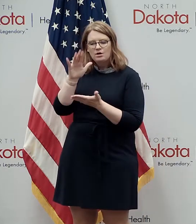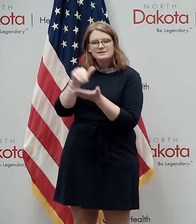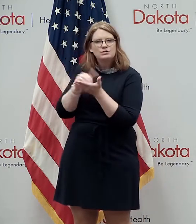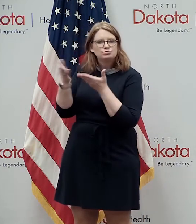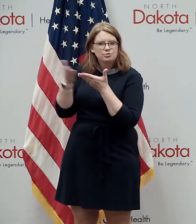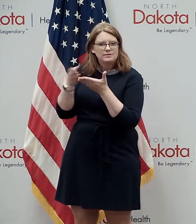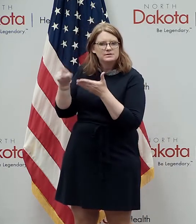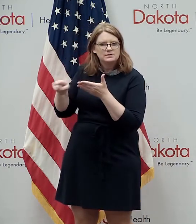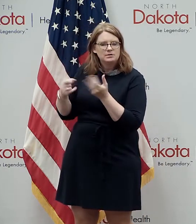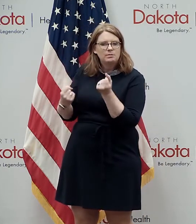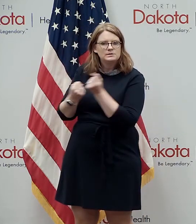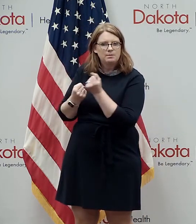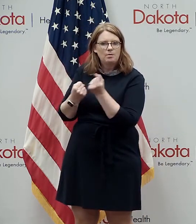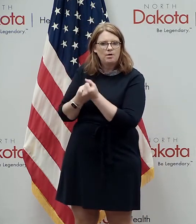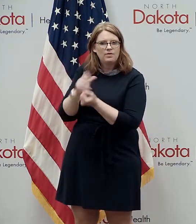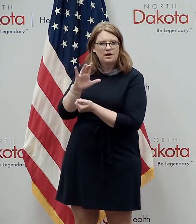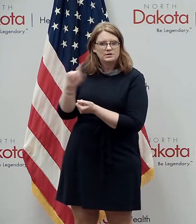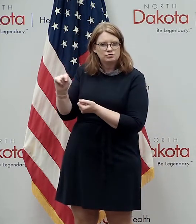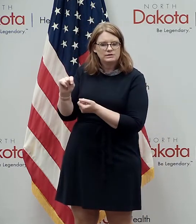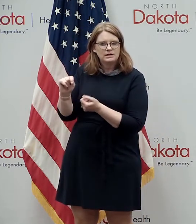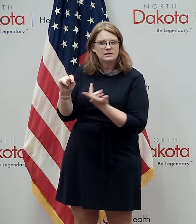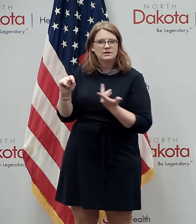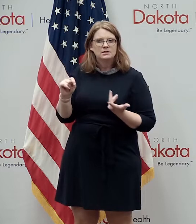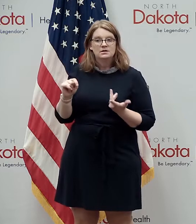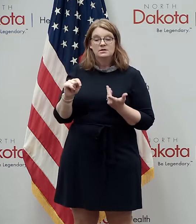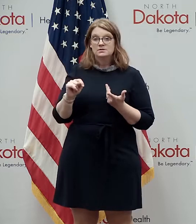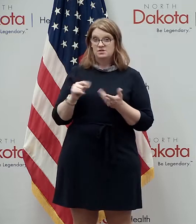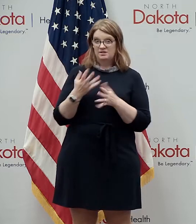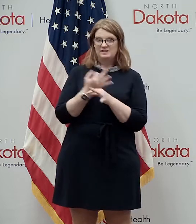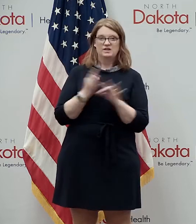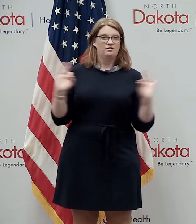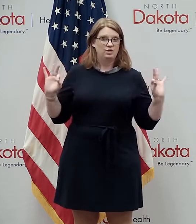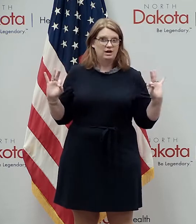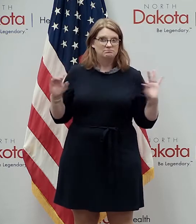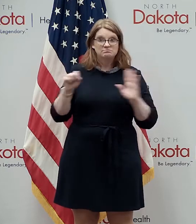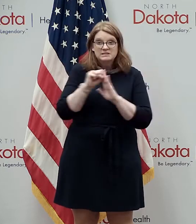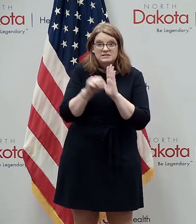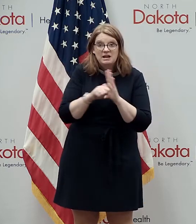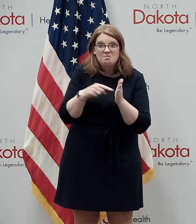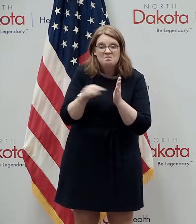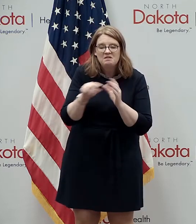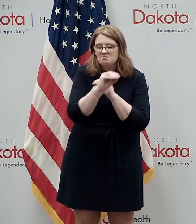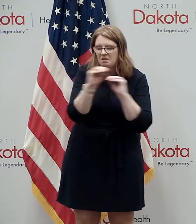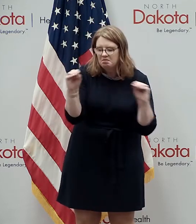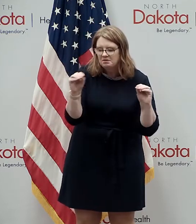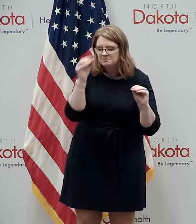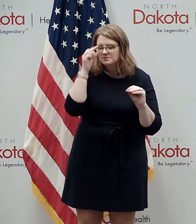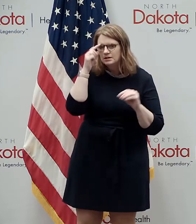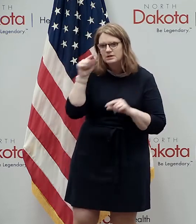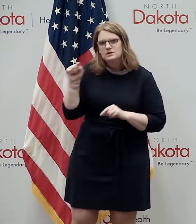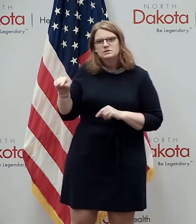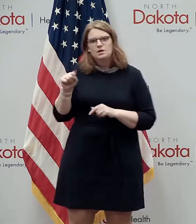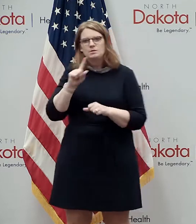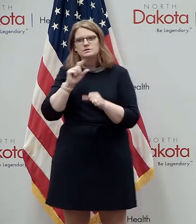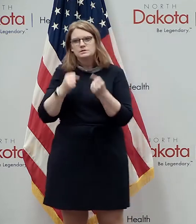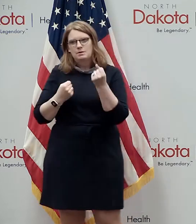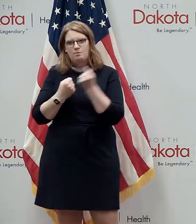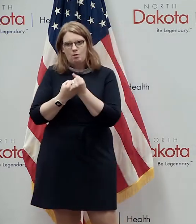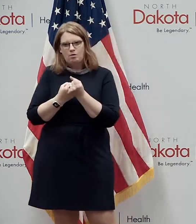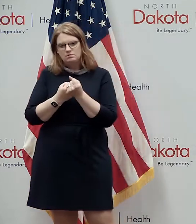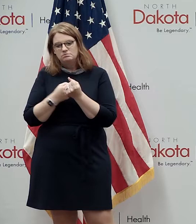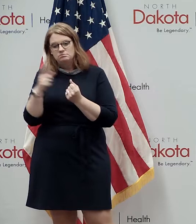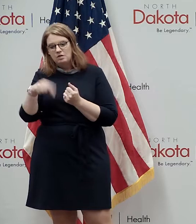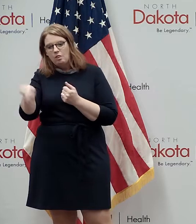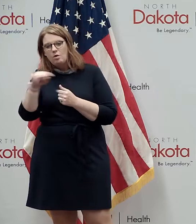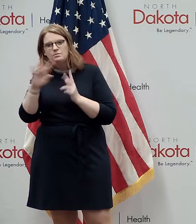state's contact tracing efforts so at no cost to the state blue cross blue shield is committed to support uh calling those who have